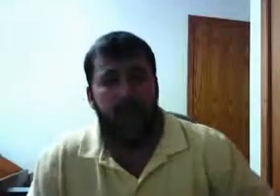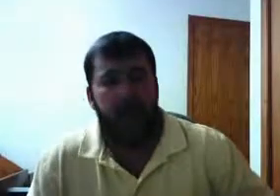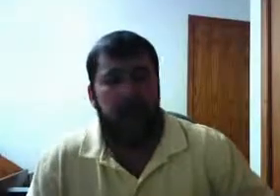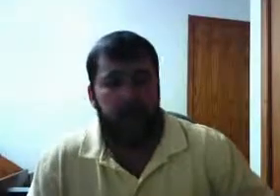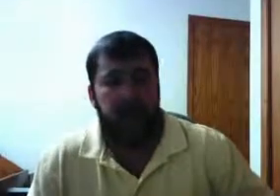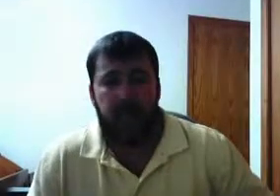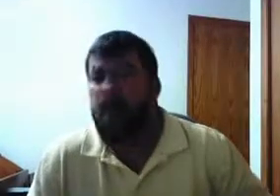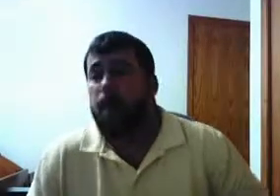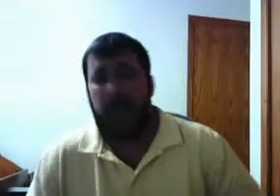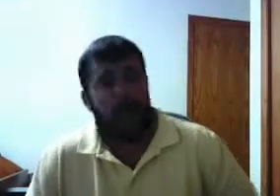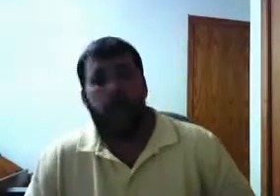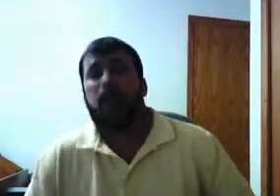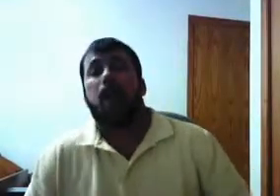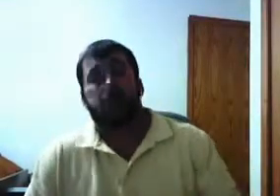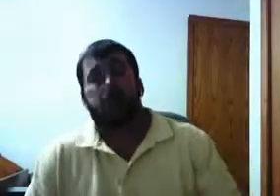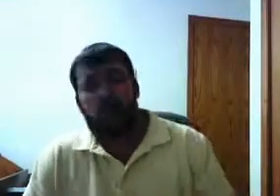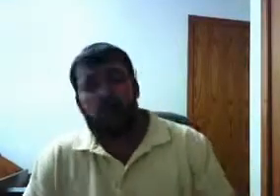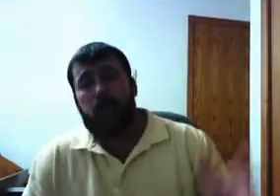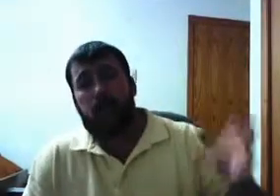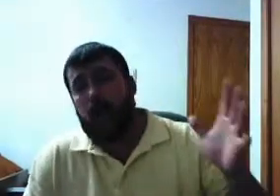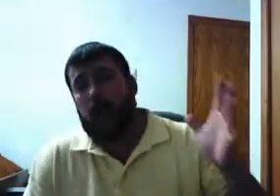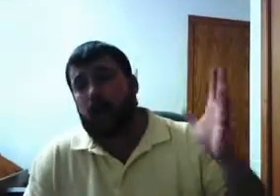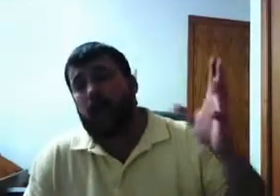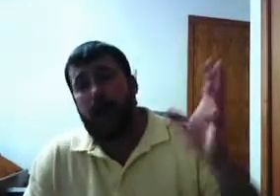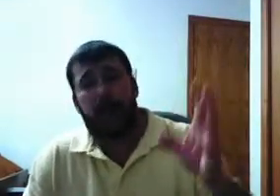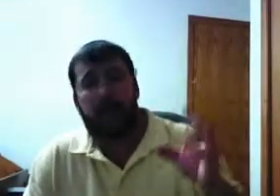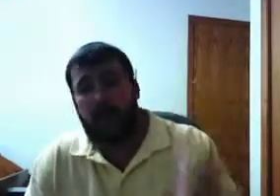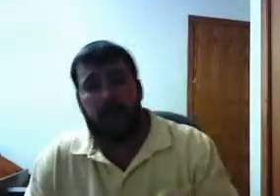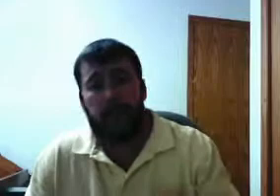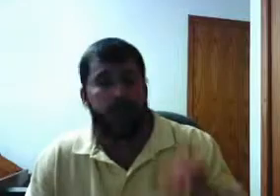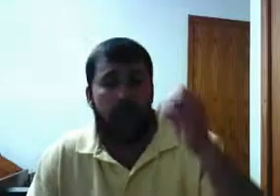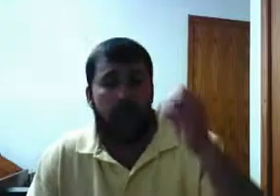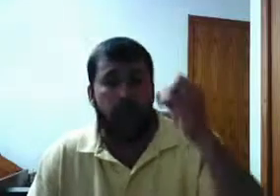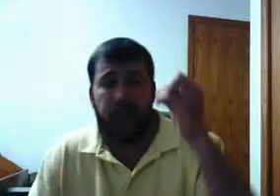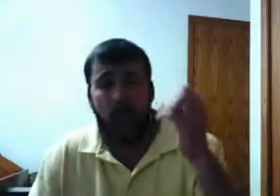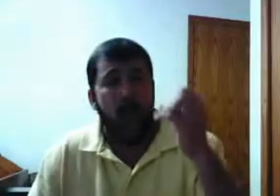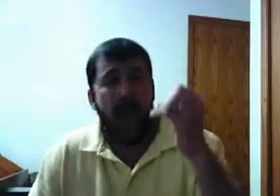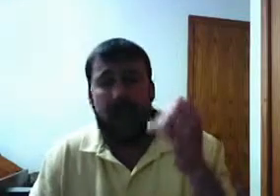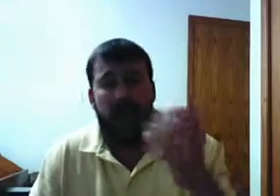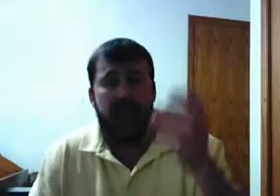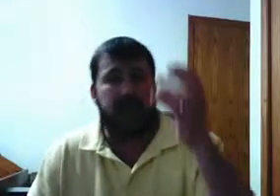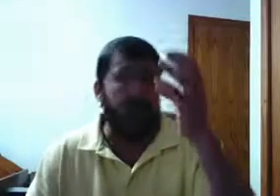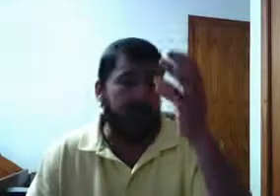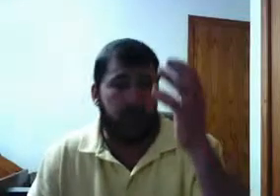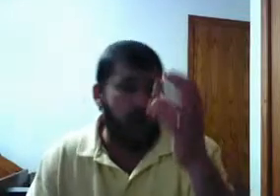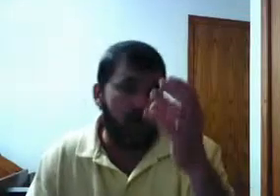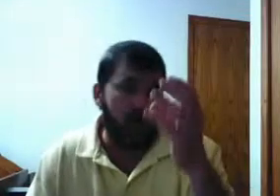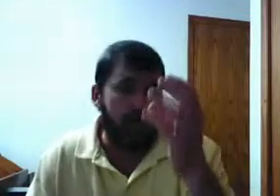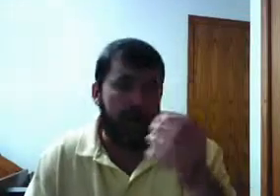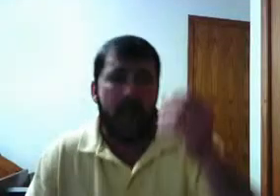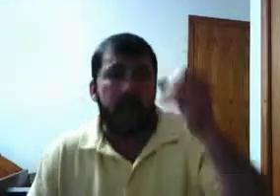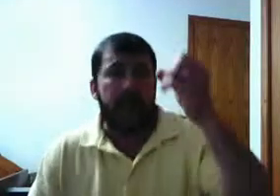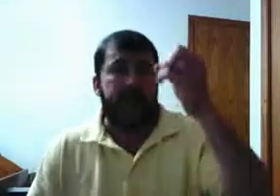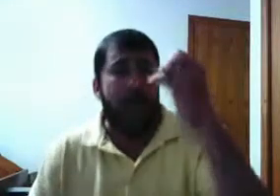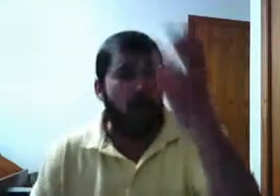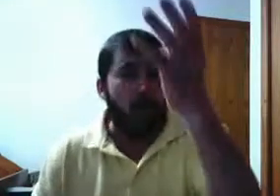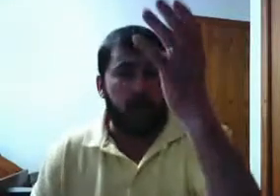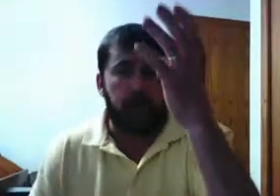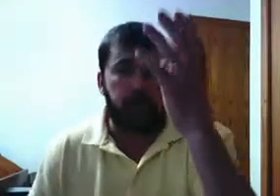president? Because the Bilderbergs met together, the powerful elite that controlled the money, the devil worshippers met,